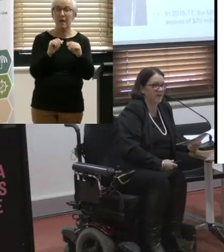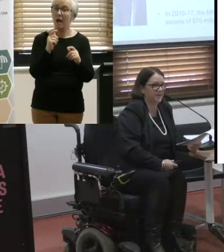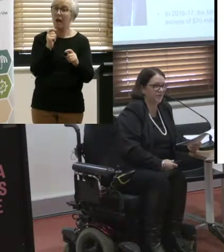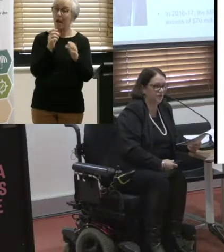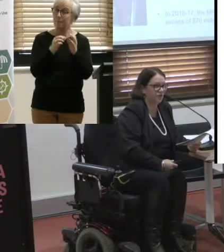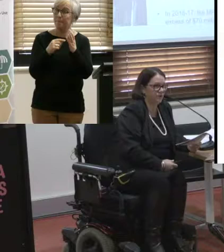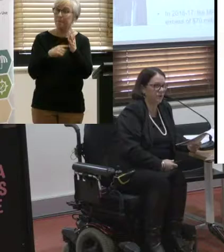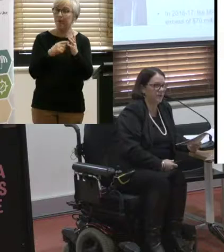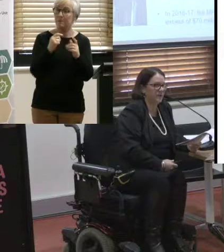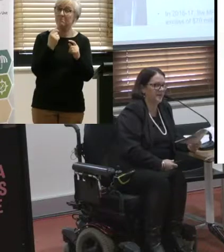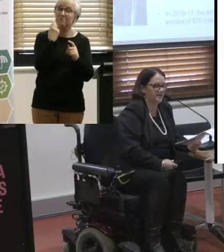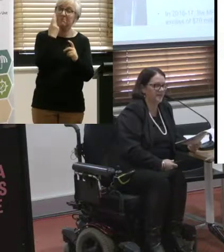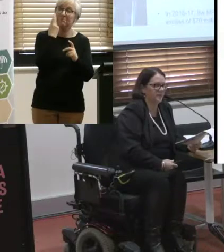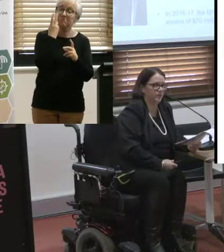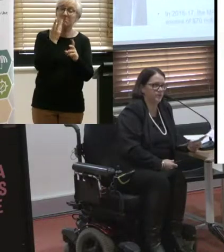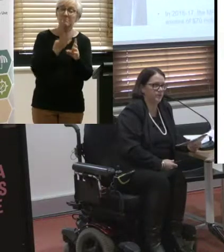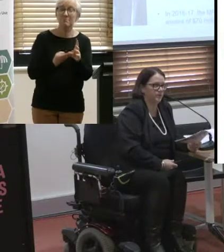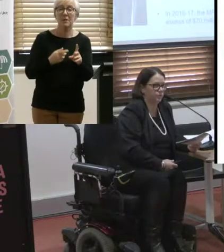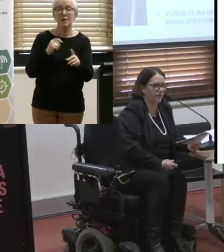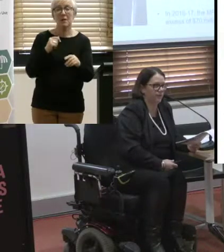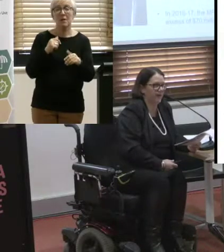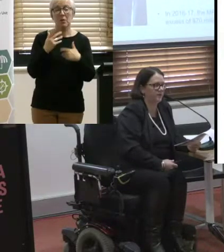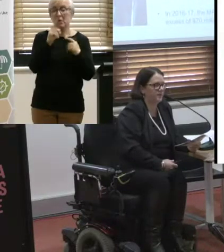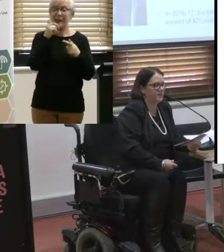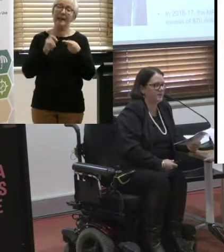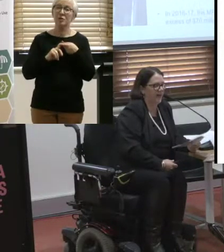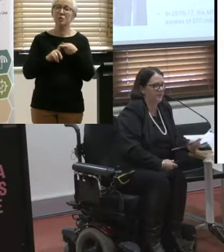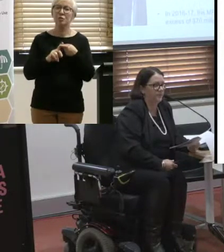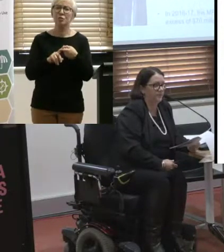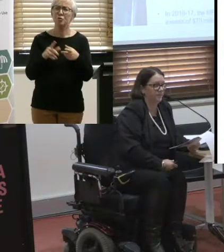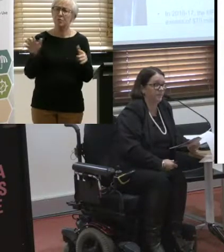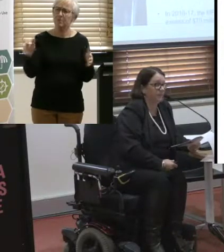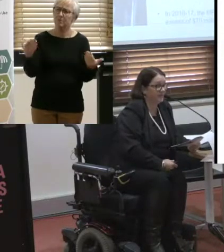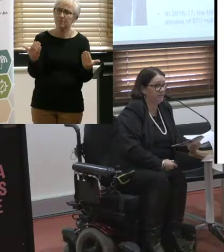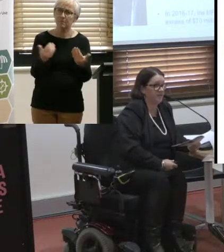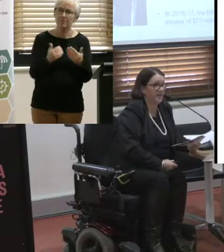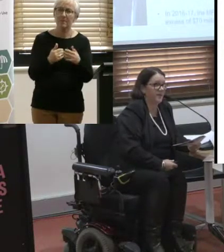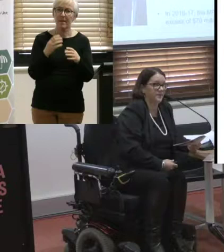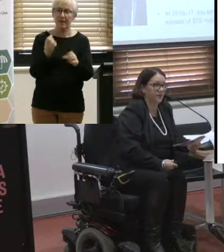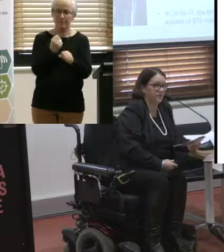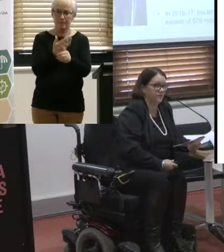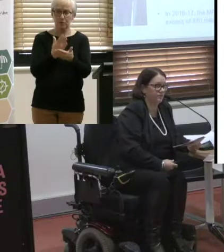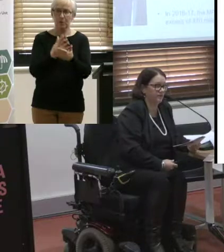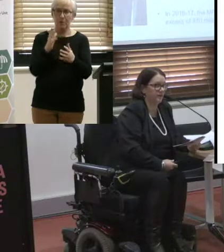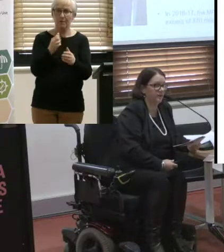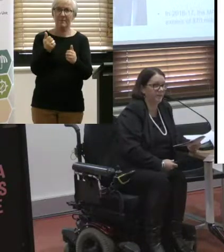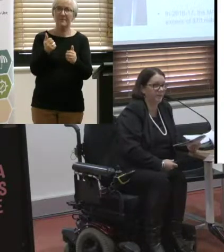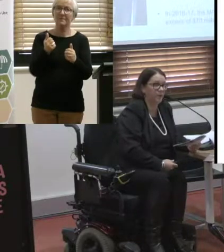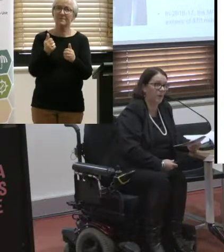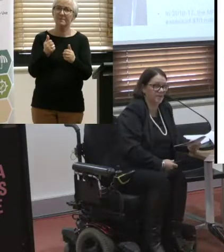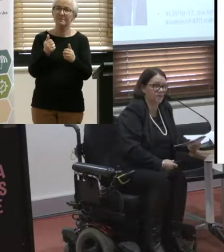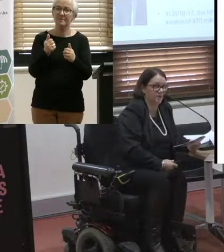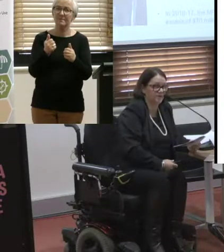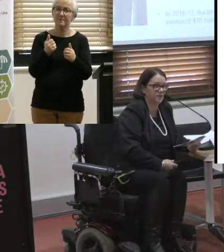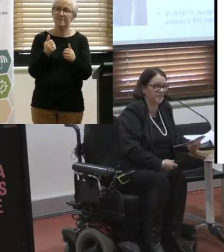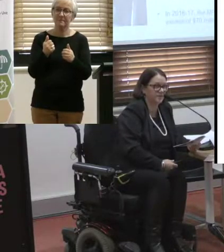just can't continue, especially as we approach full rollout, to have effectively the taxpayers of Victoria paying